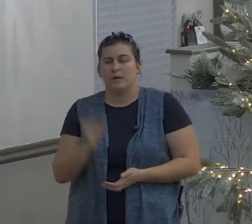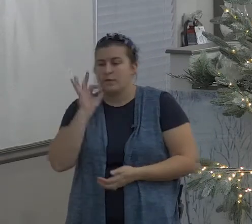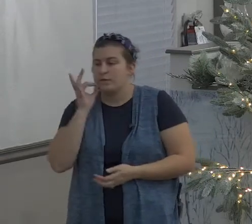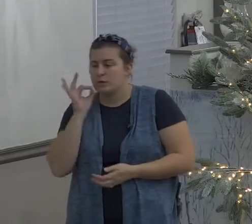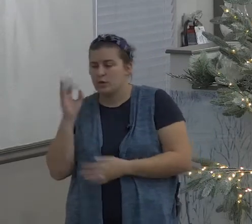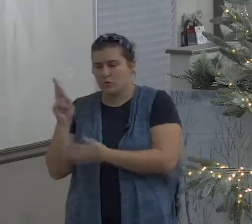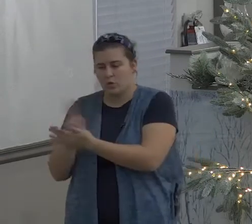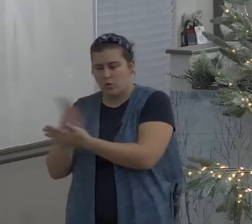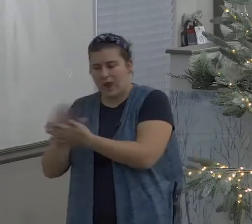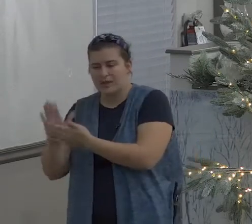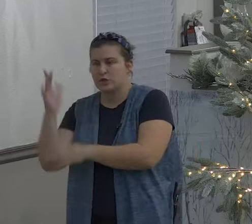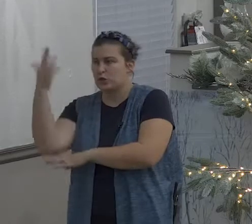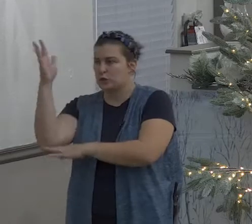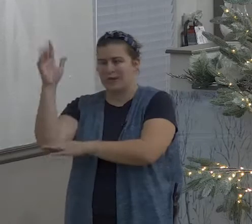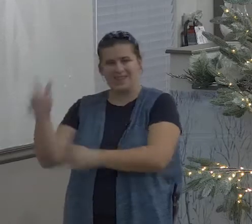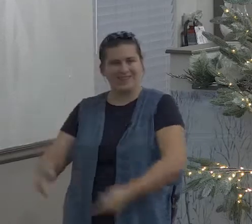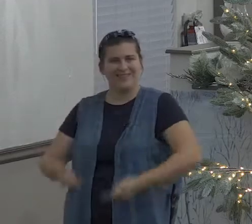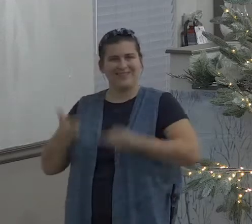what is the fruit